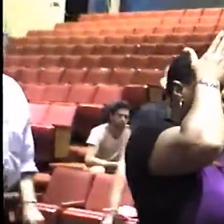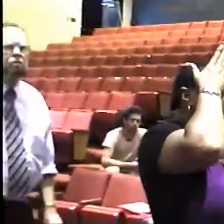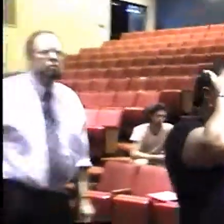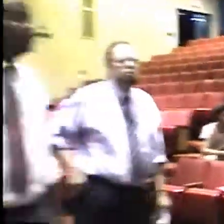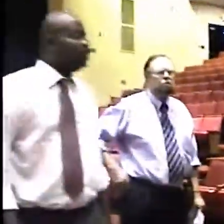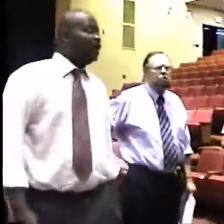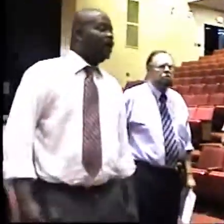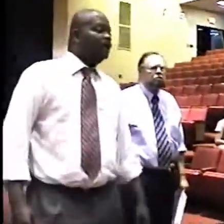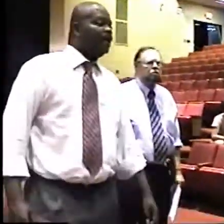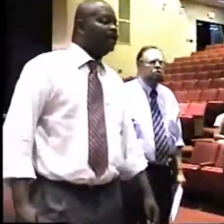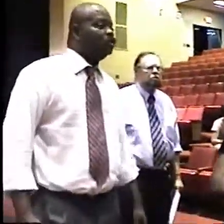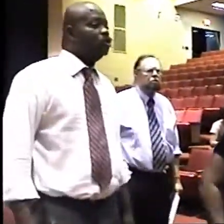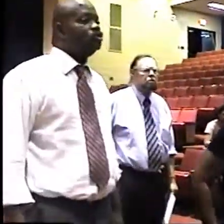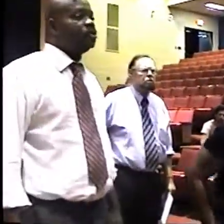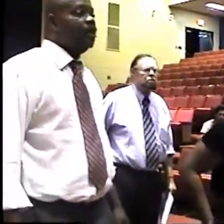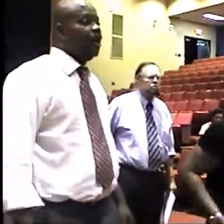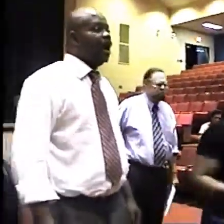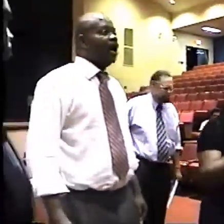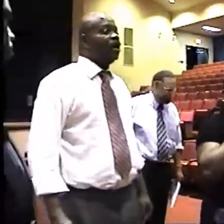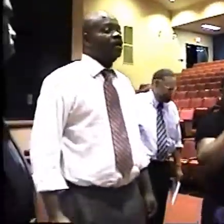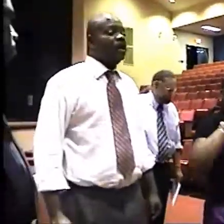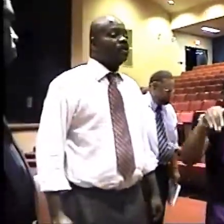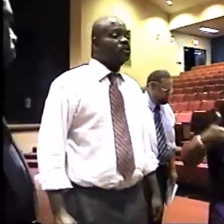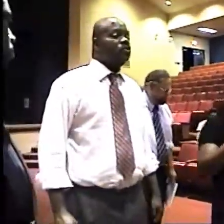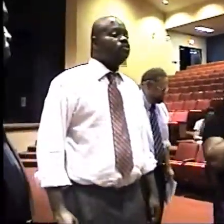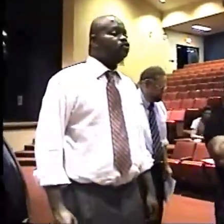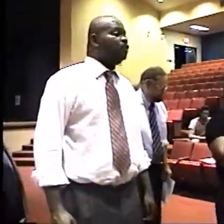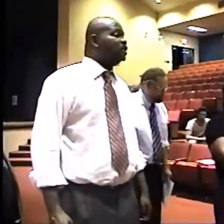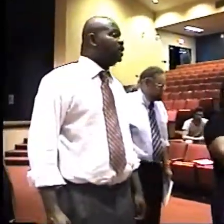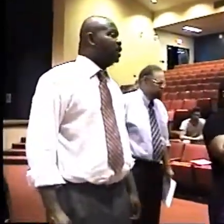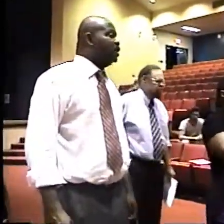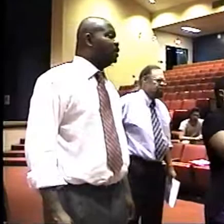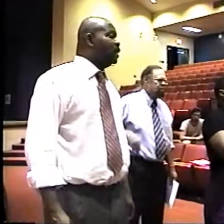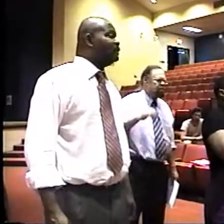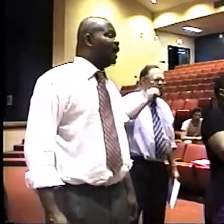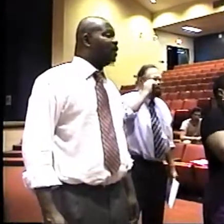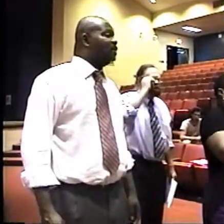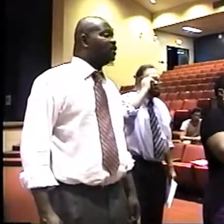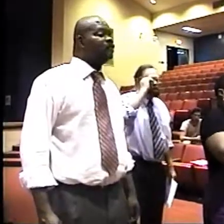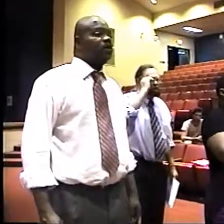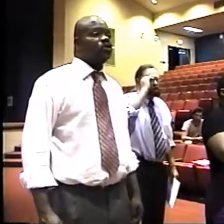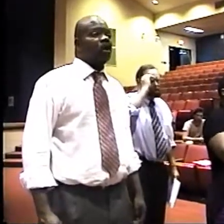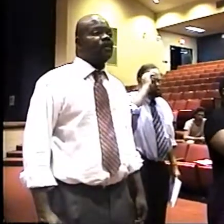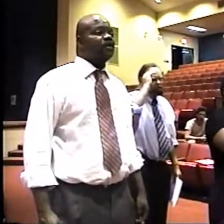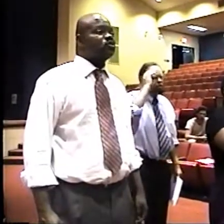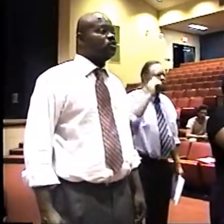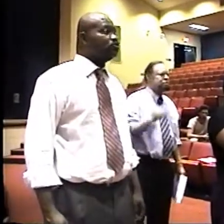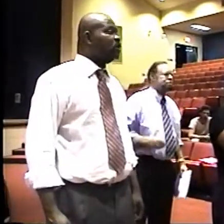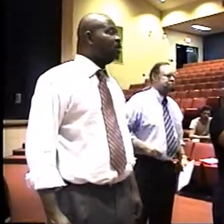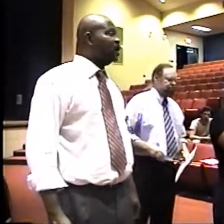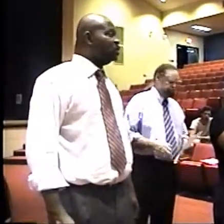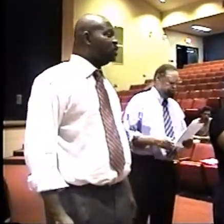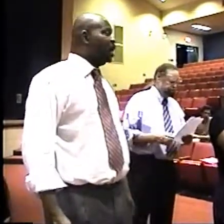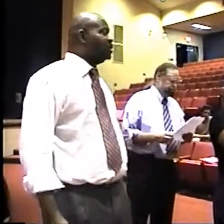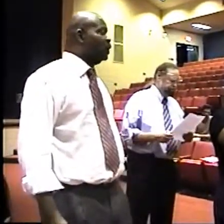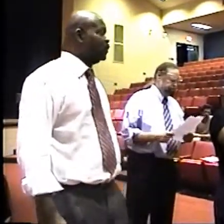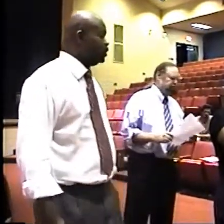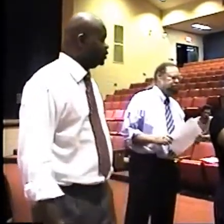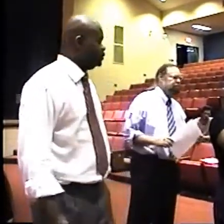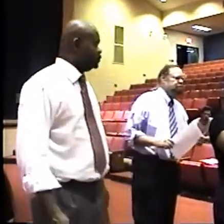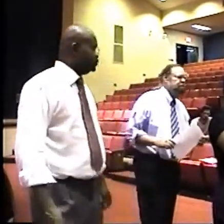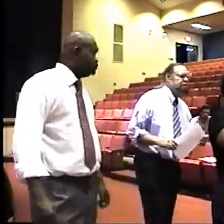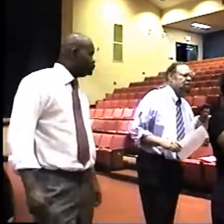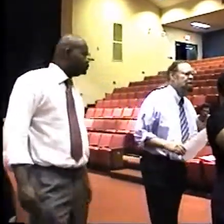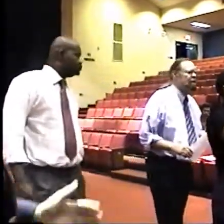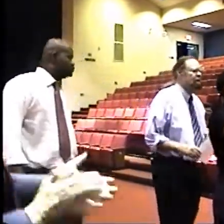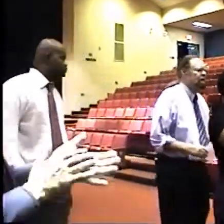Next I'll bring up and introduce our new superintendent of academics for Detroit Public Schools, Dr. John Telfer.